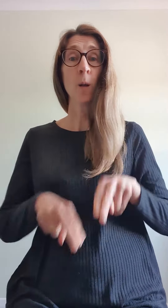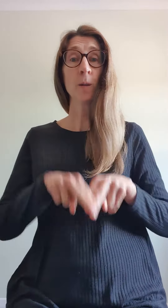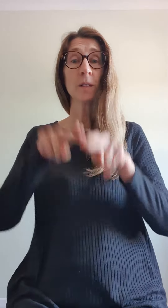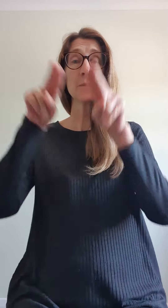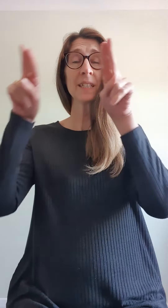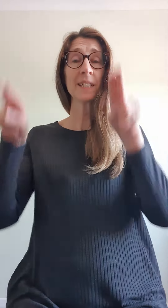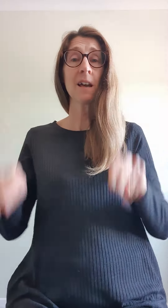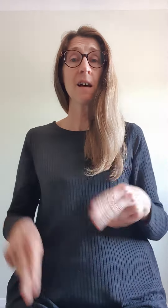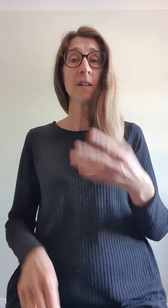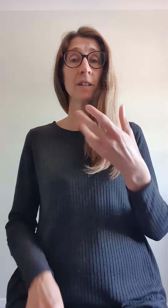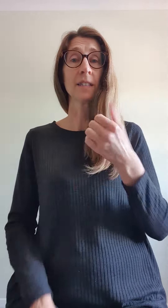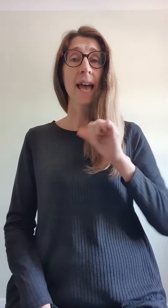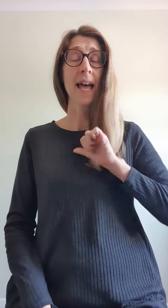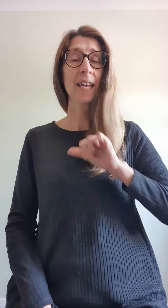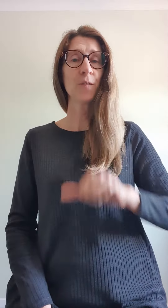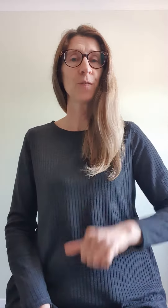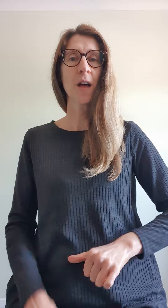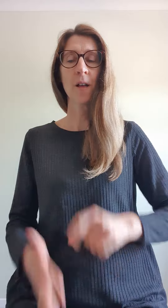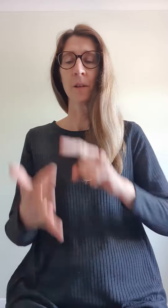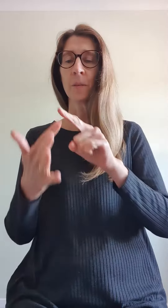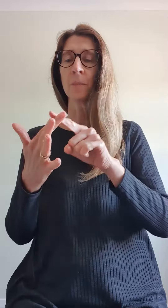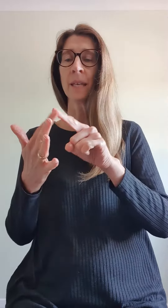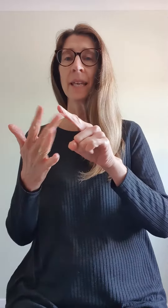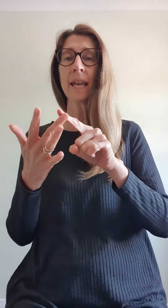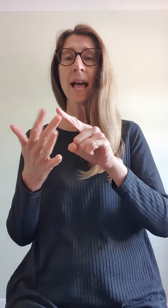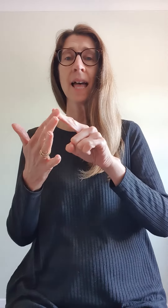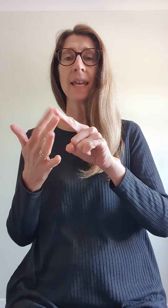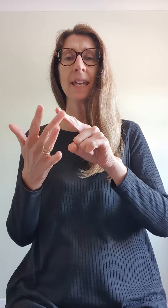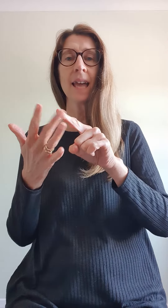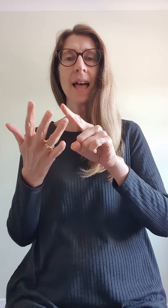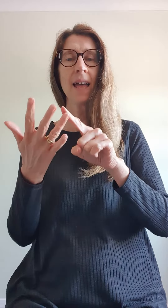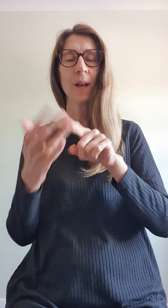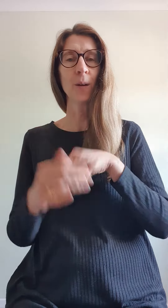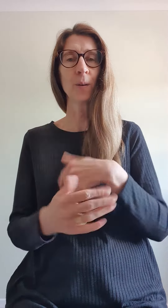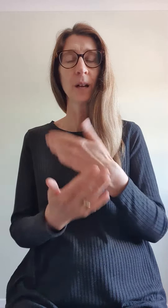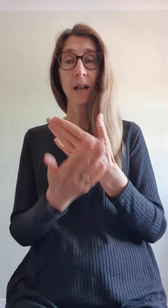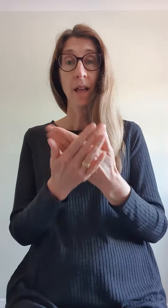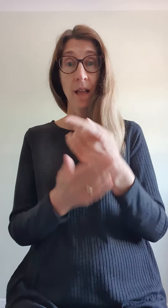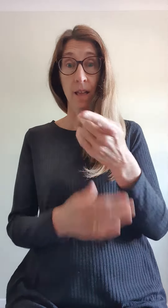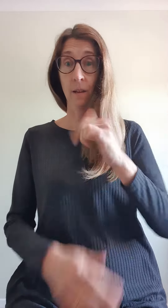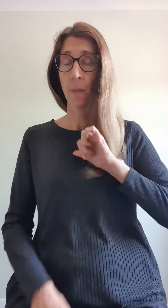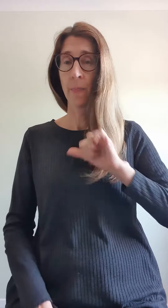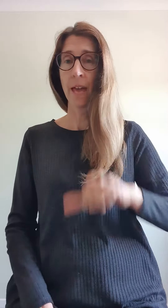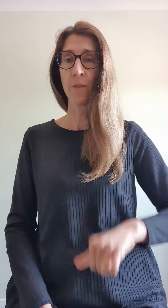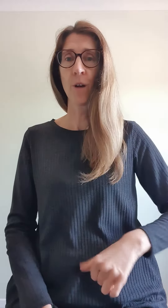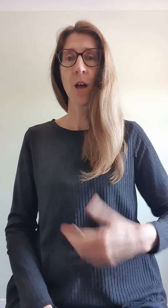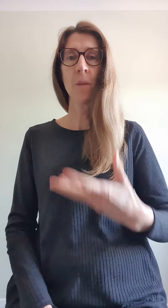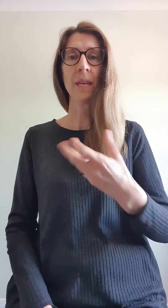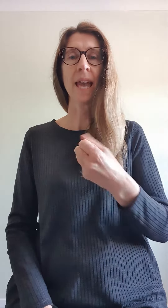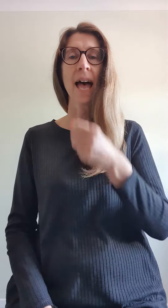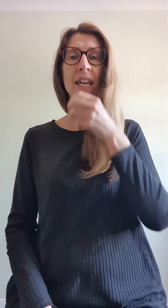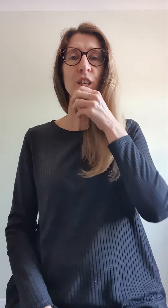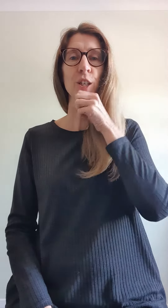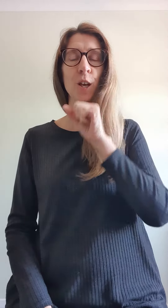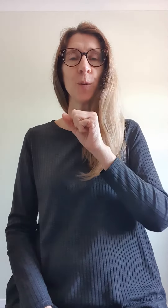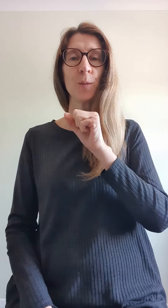Old Macdonald had a farm, E-I-E-I-O, and on that farm he had a goat,